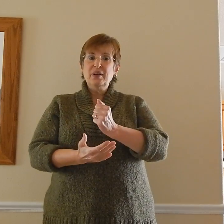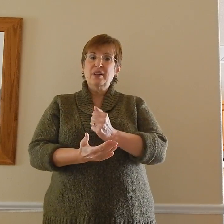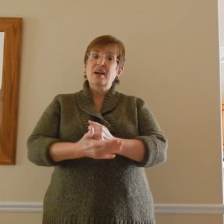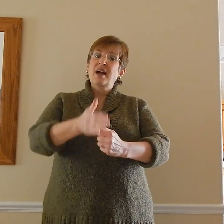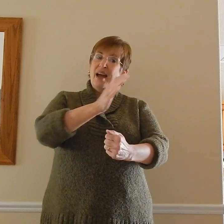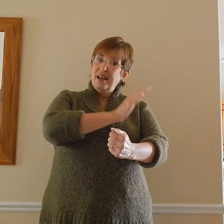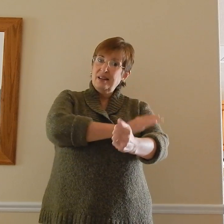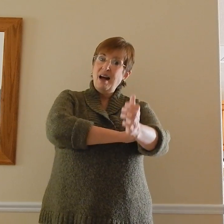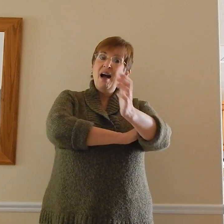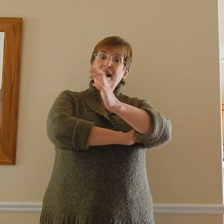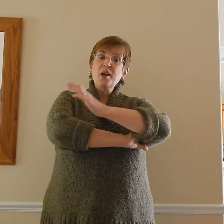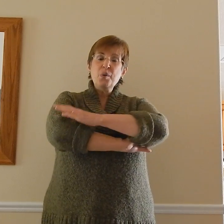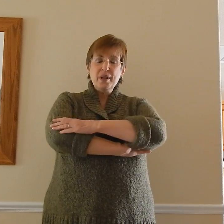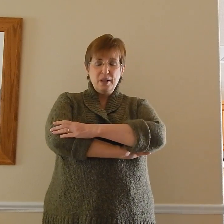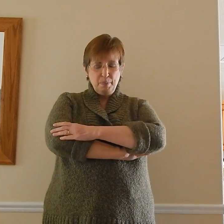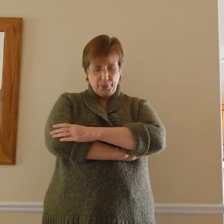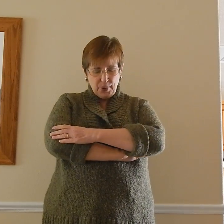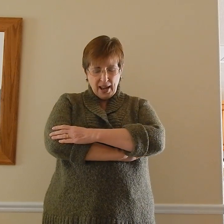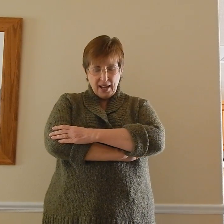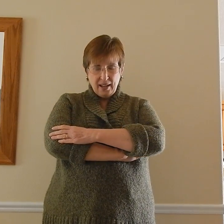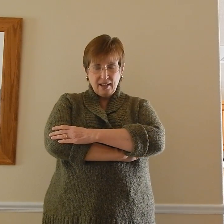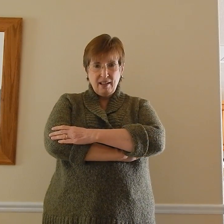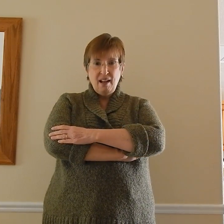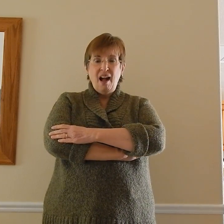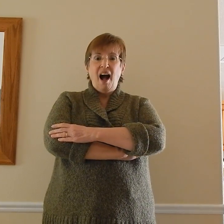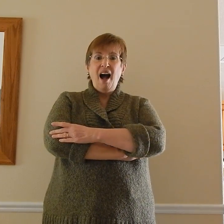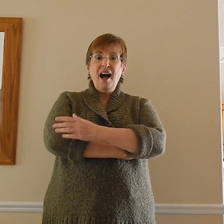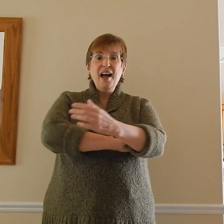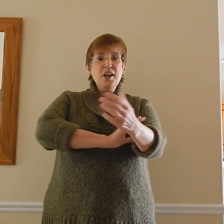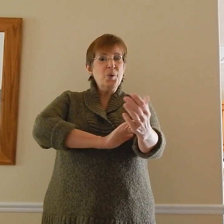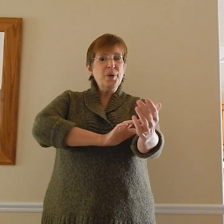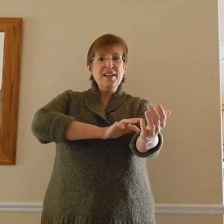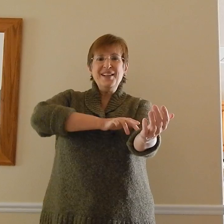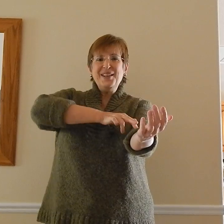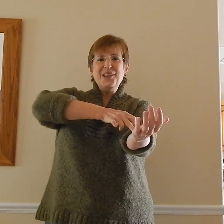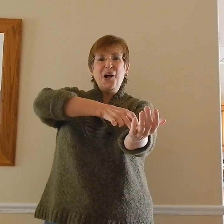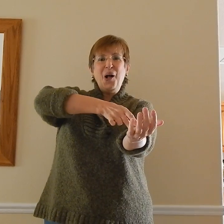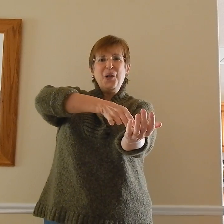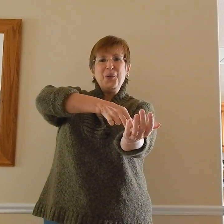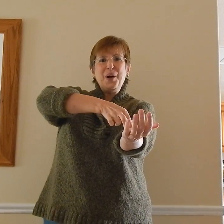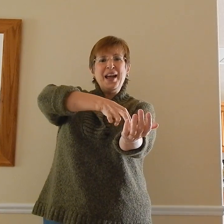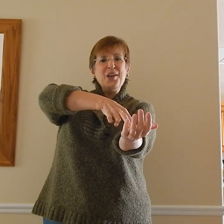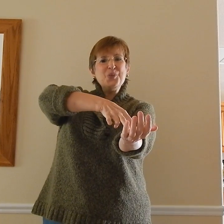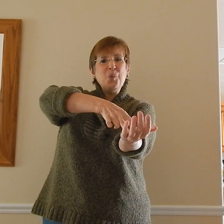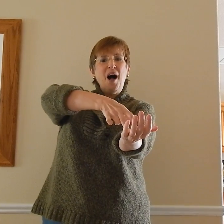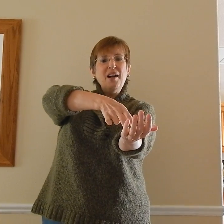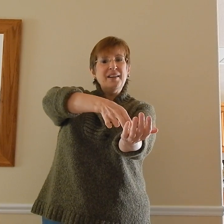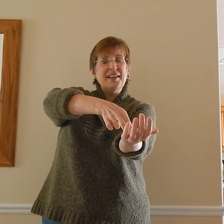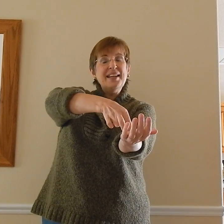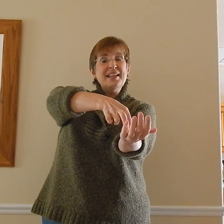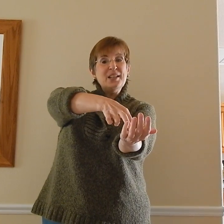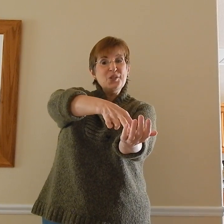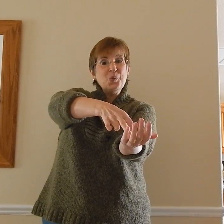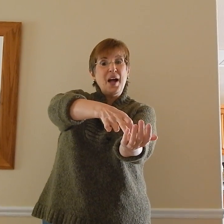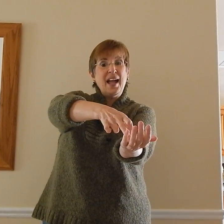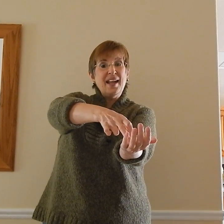and I will pray. I will always walk in His way.